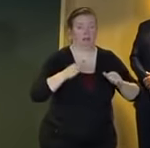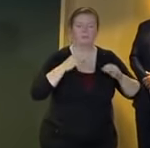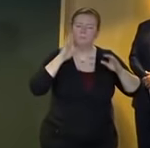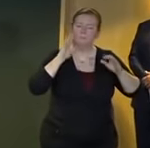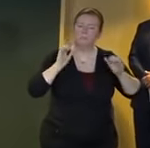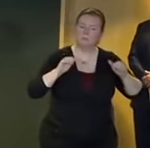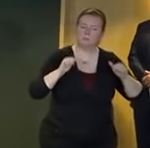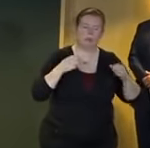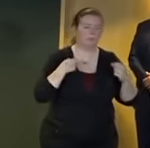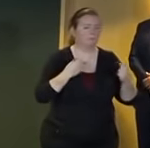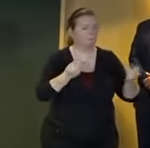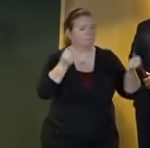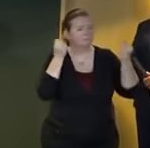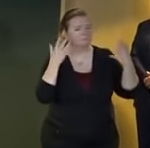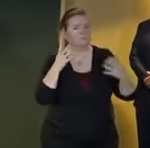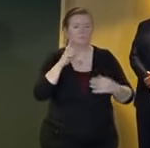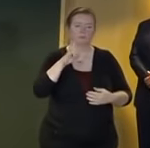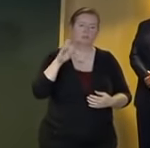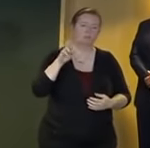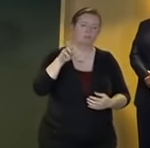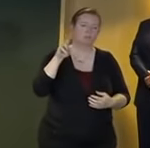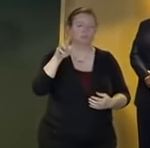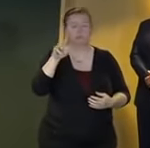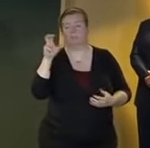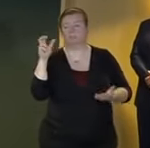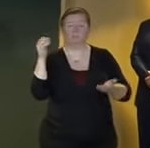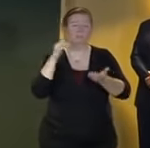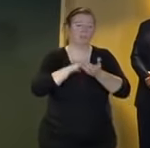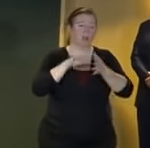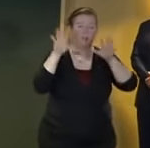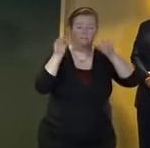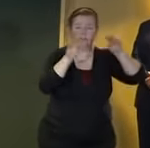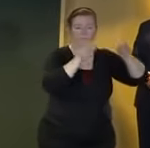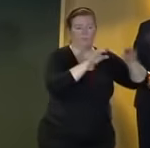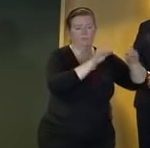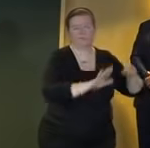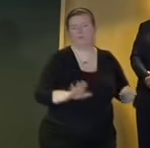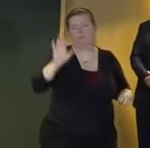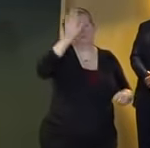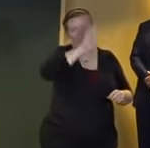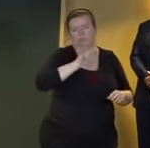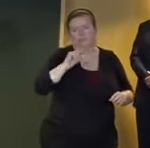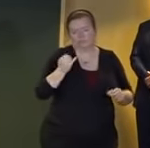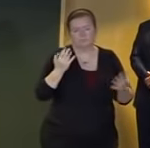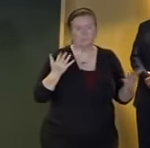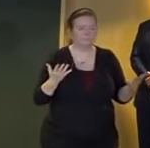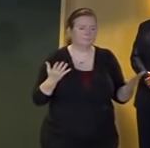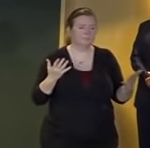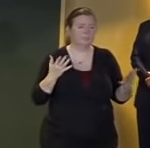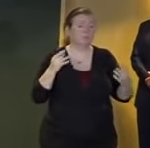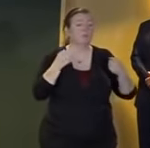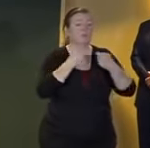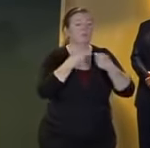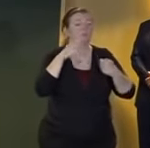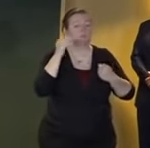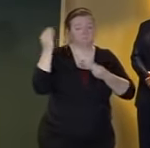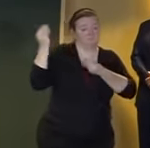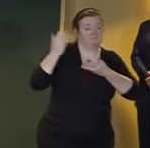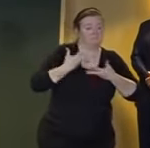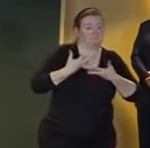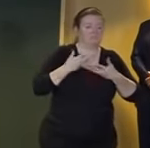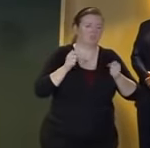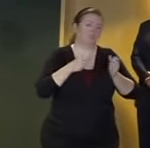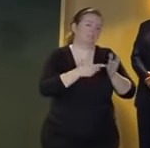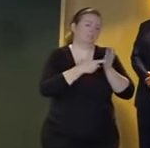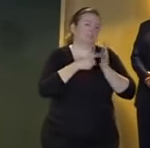hundreds of thousands of power outages up and down the state uh and one provider at least said it could take uh as much as a